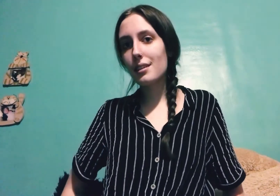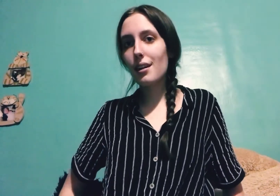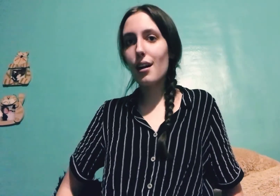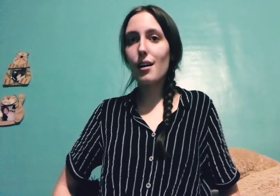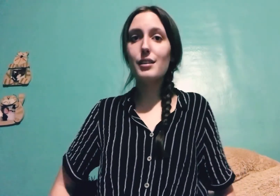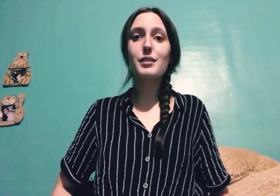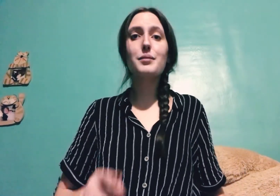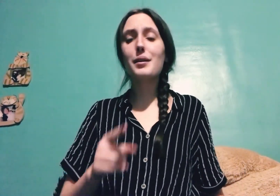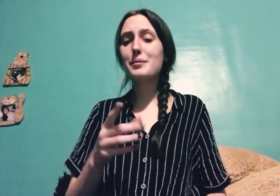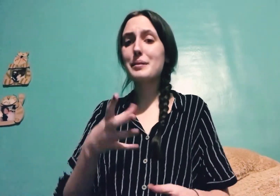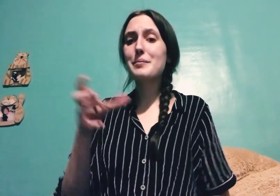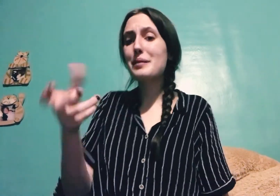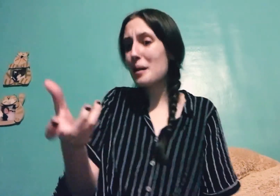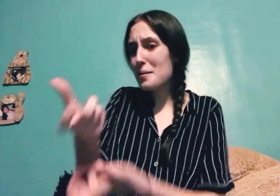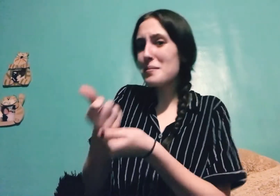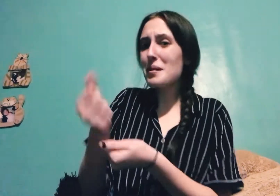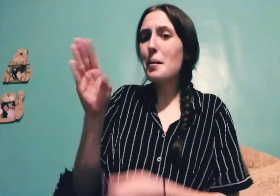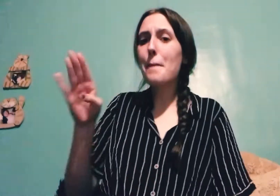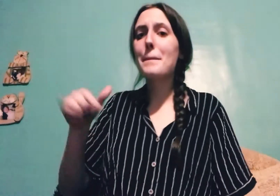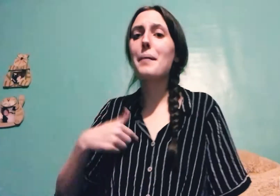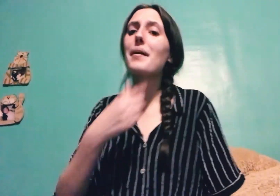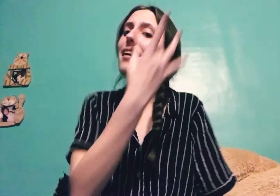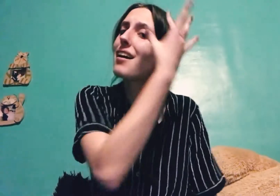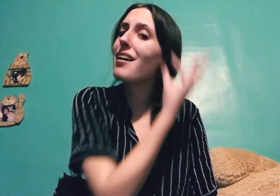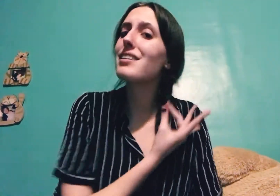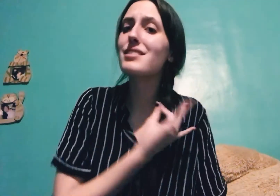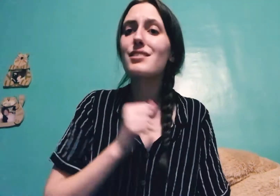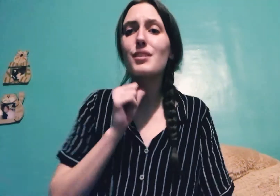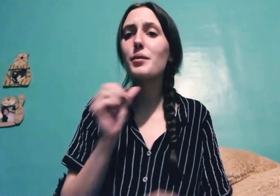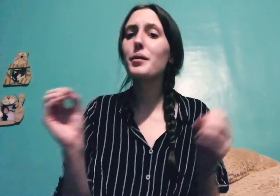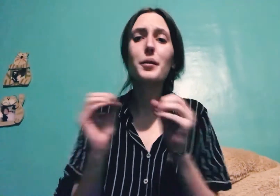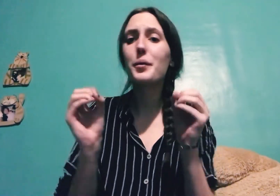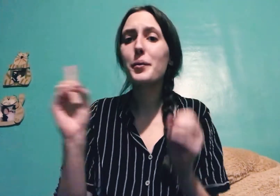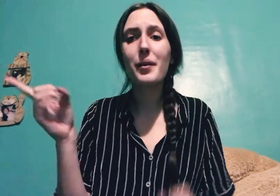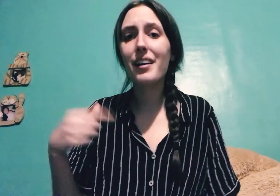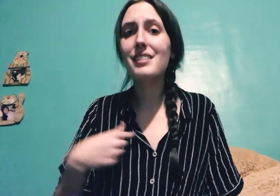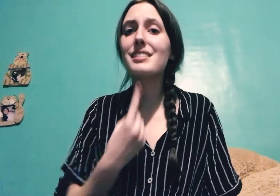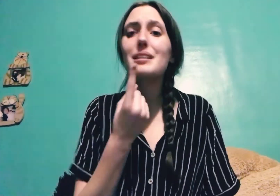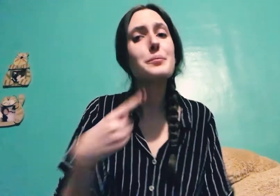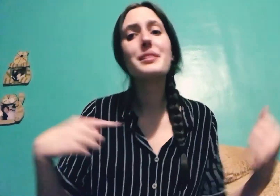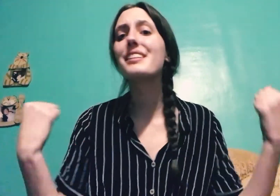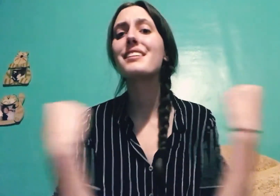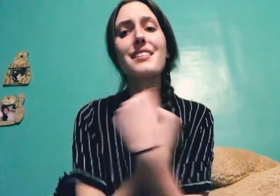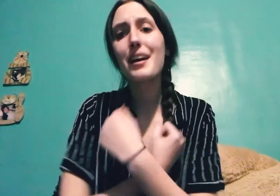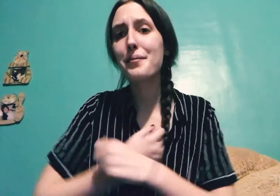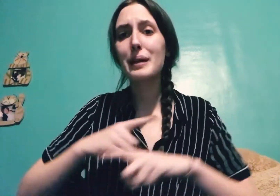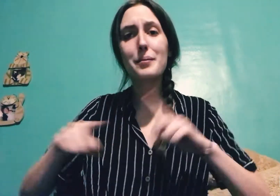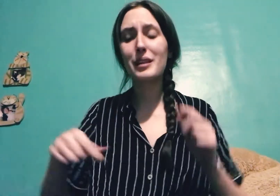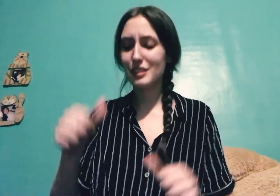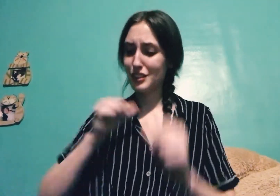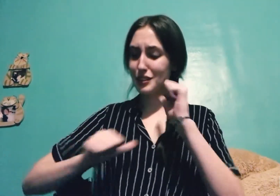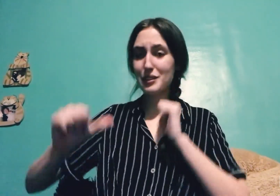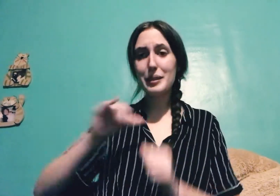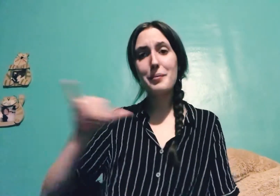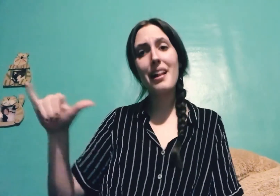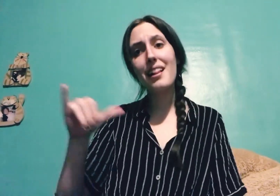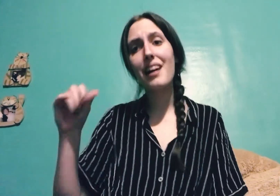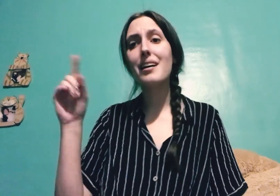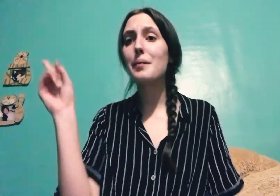You pull me by my hair, so I don't go nowhere Tell me you love me, but you treat me like I'm